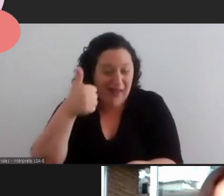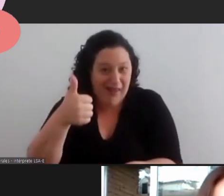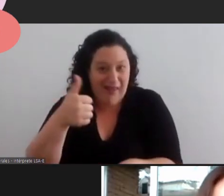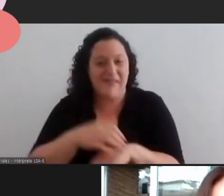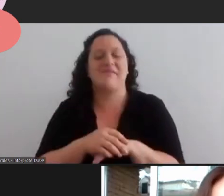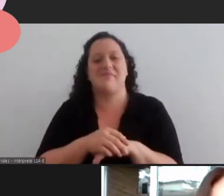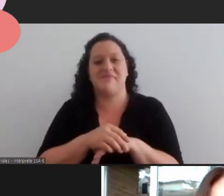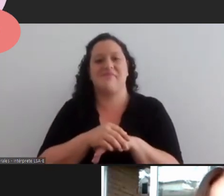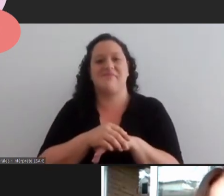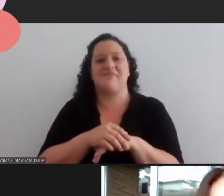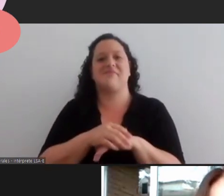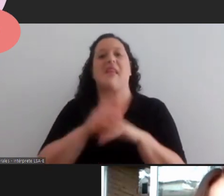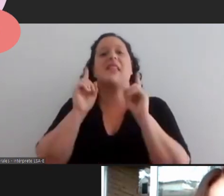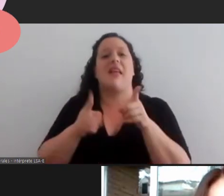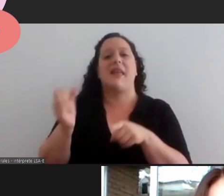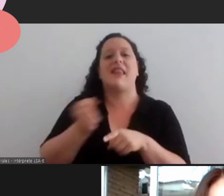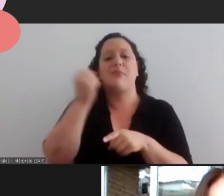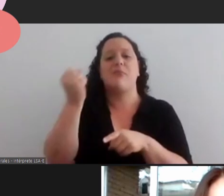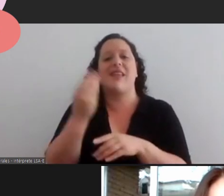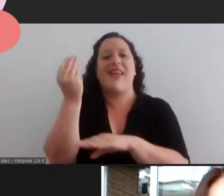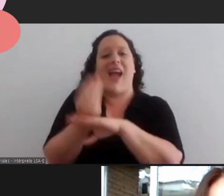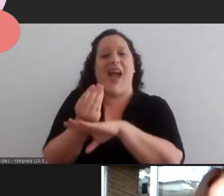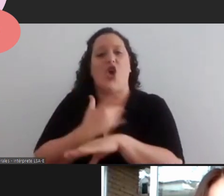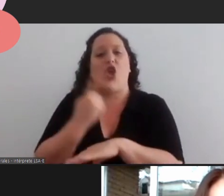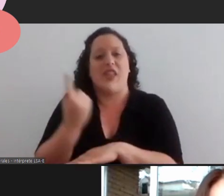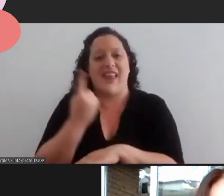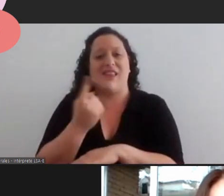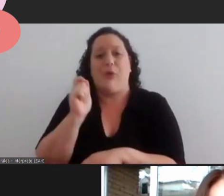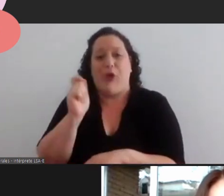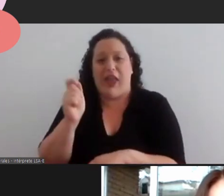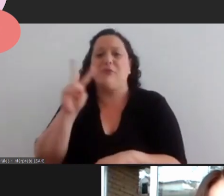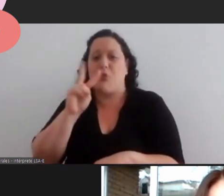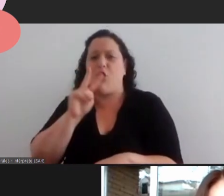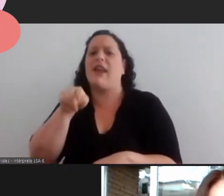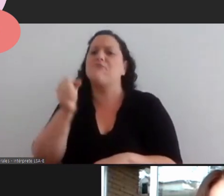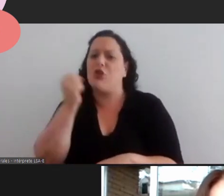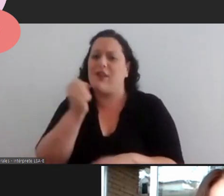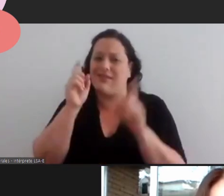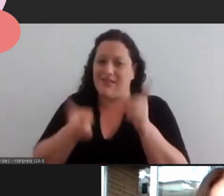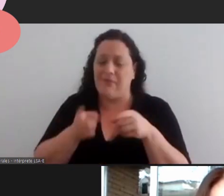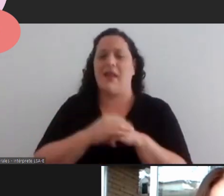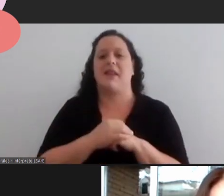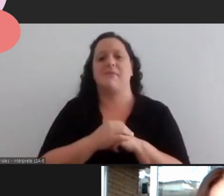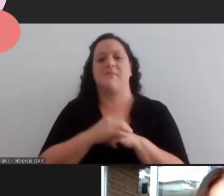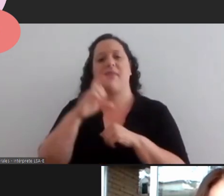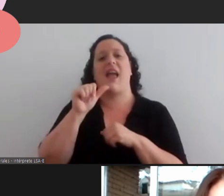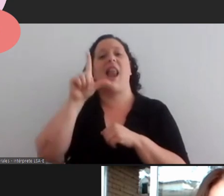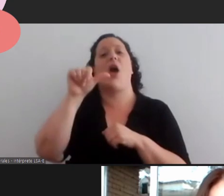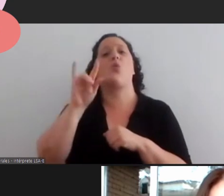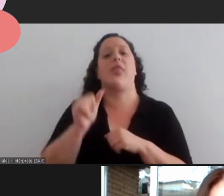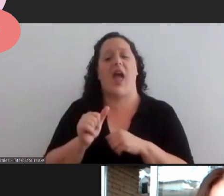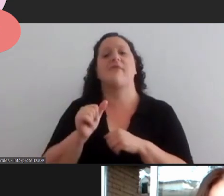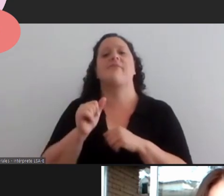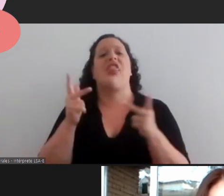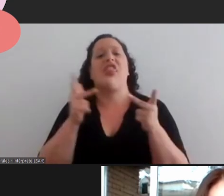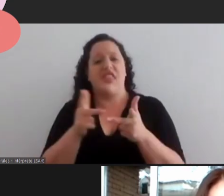importance that we have in having women in decision making positions claudia says